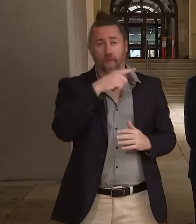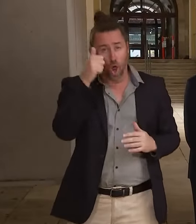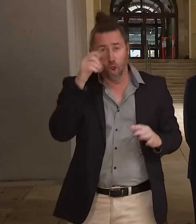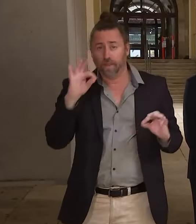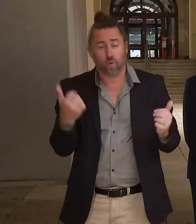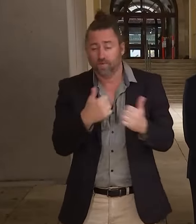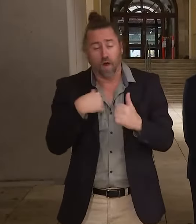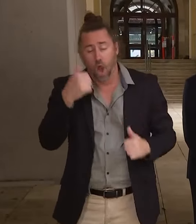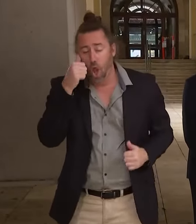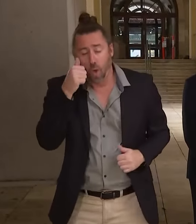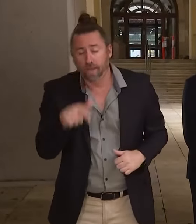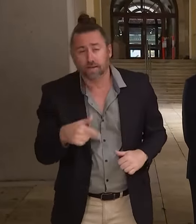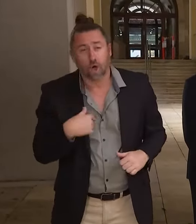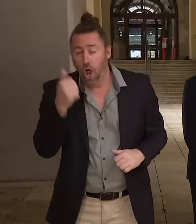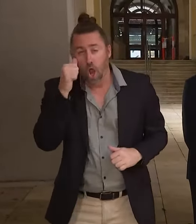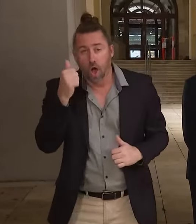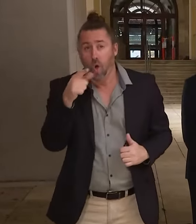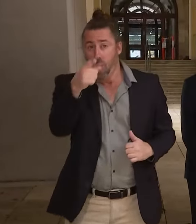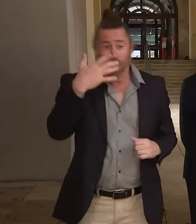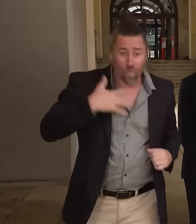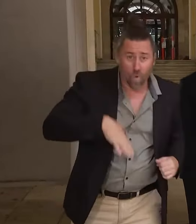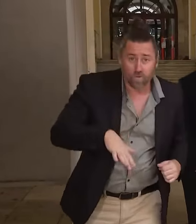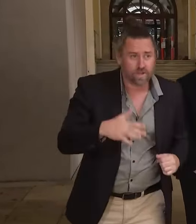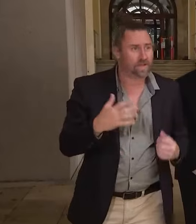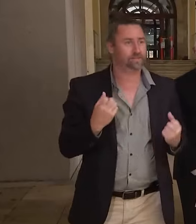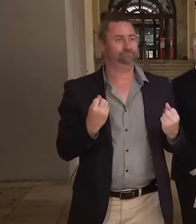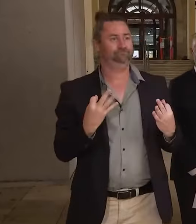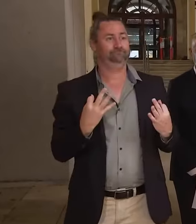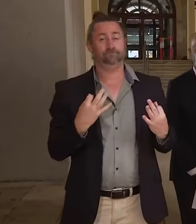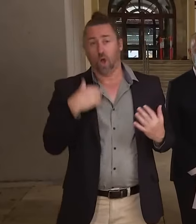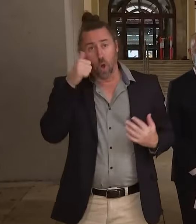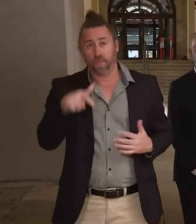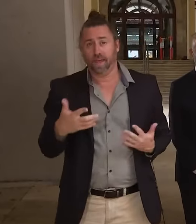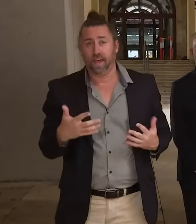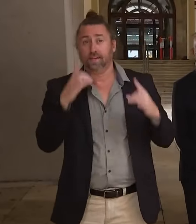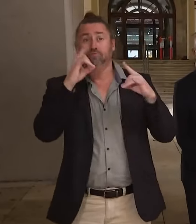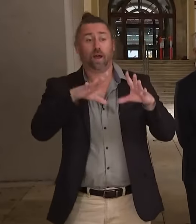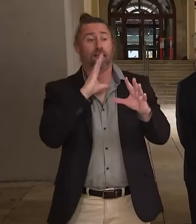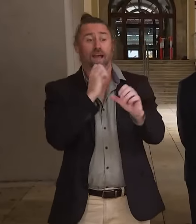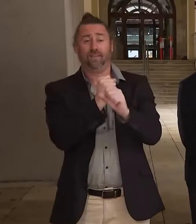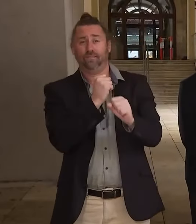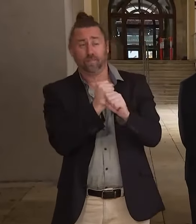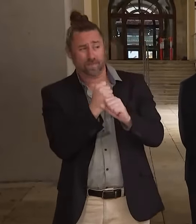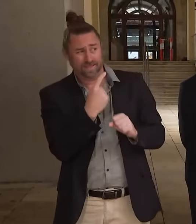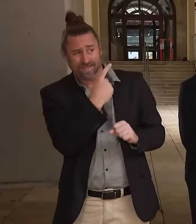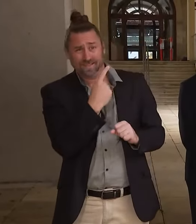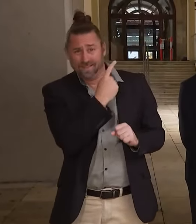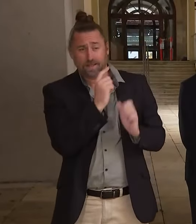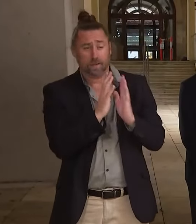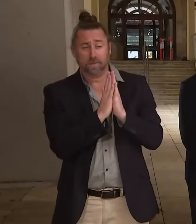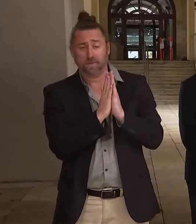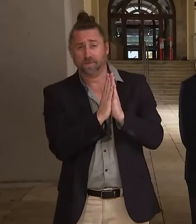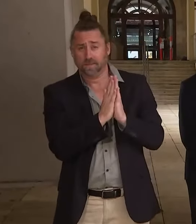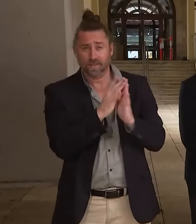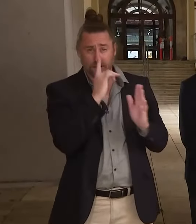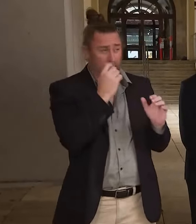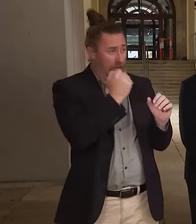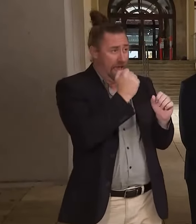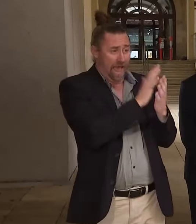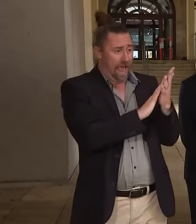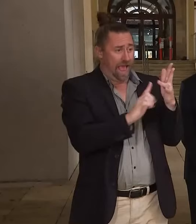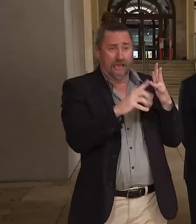No. No. And if the Commonwealth can do anything more to get more in the hands of